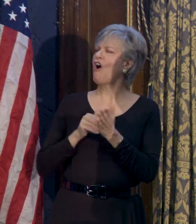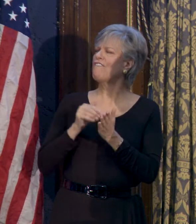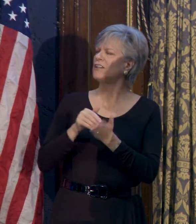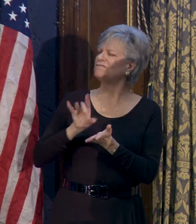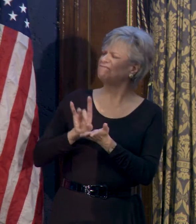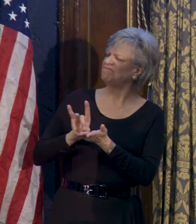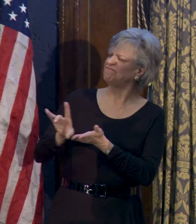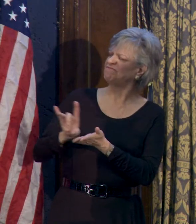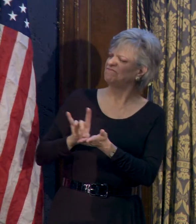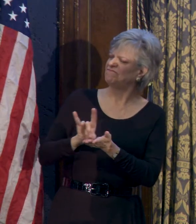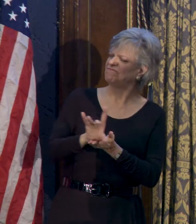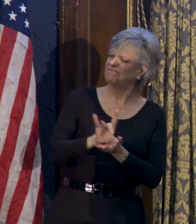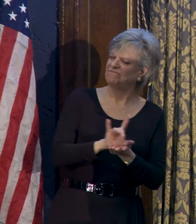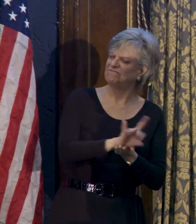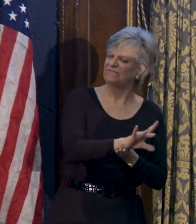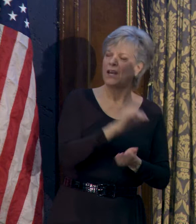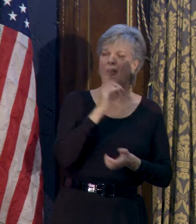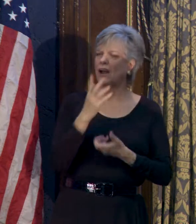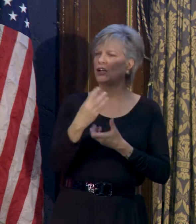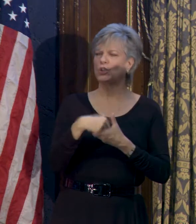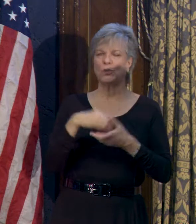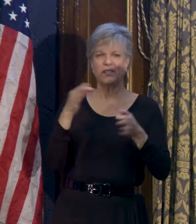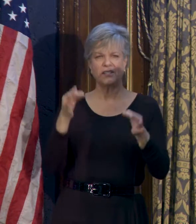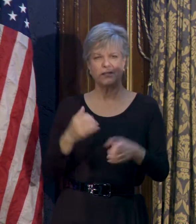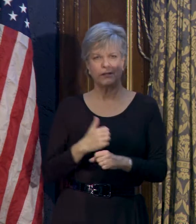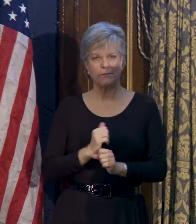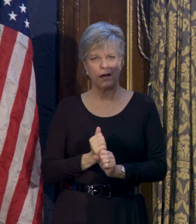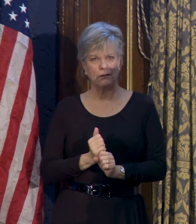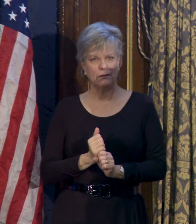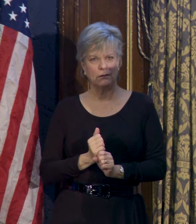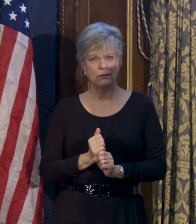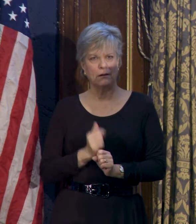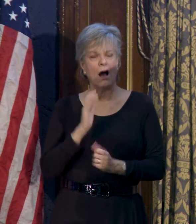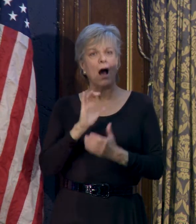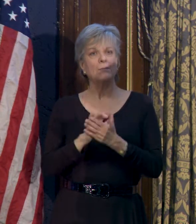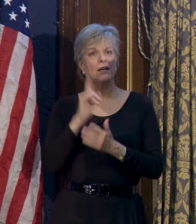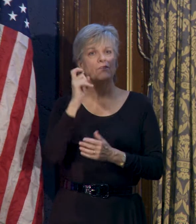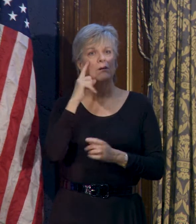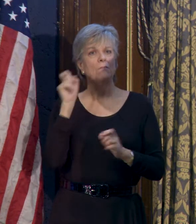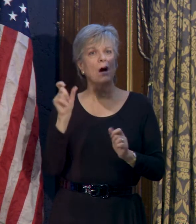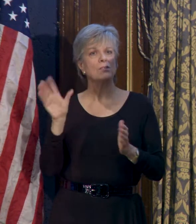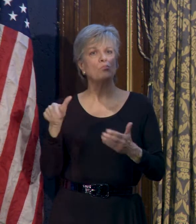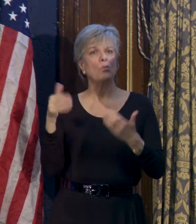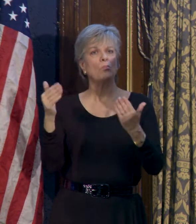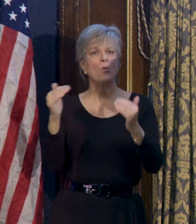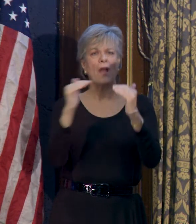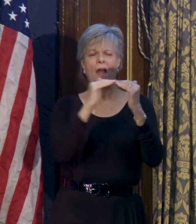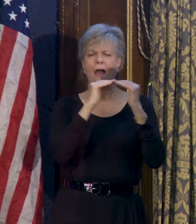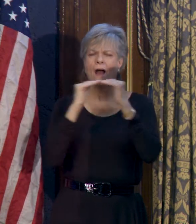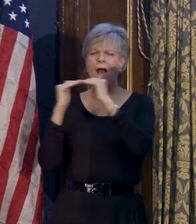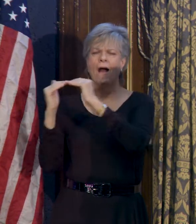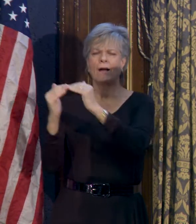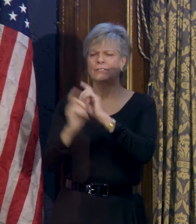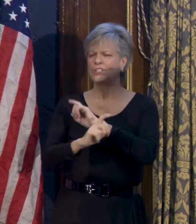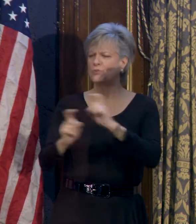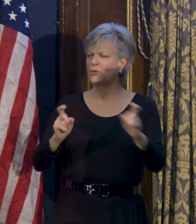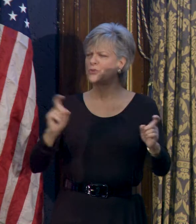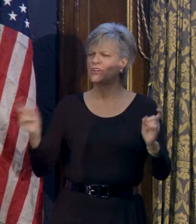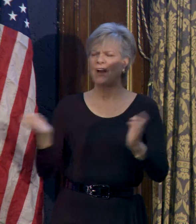from decision-making. I firmly believe that government must promote a more equitable distribution of economic development.